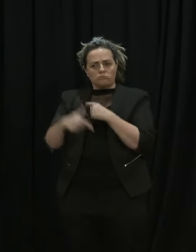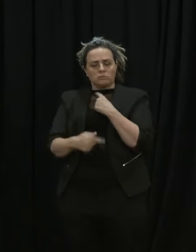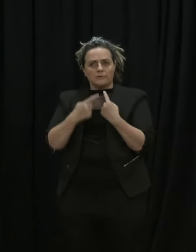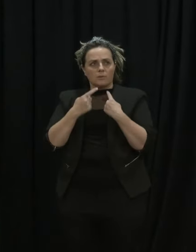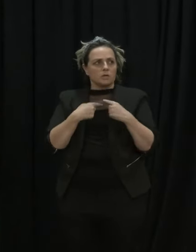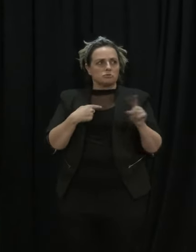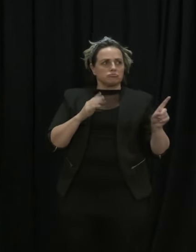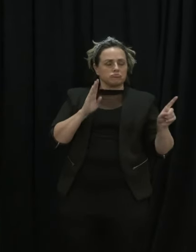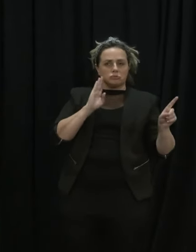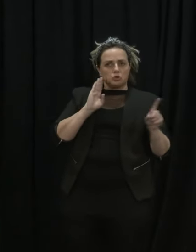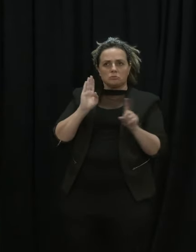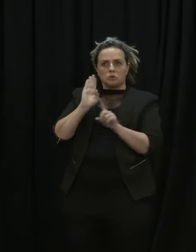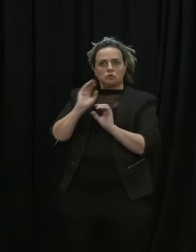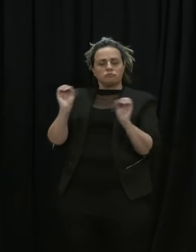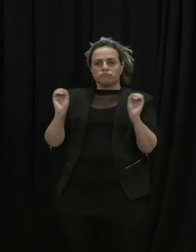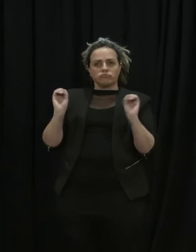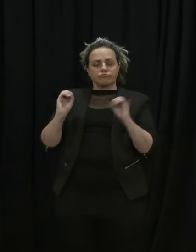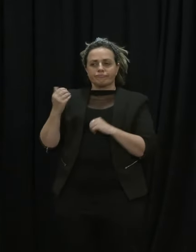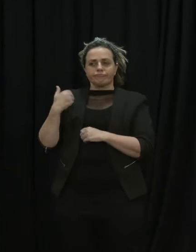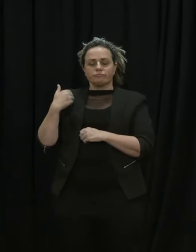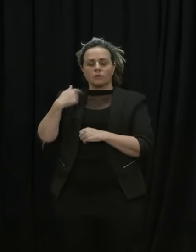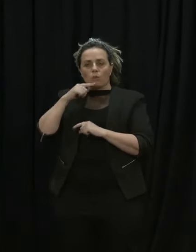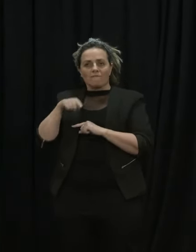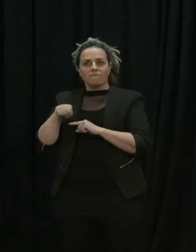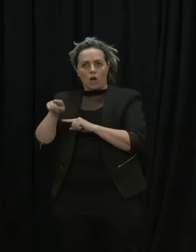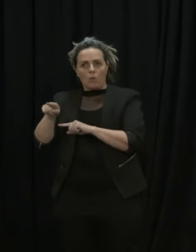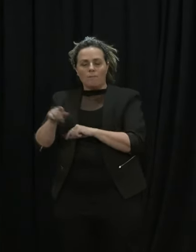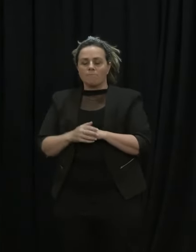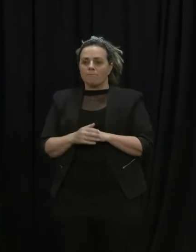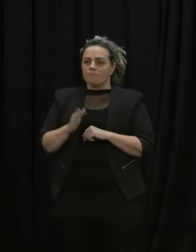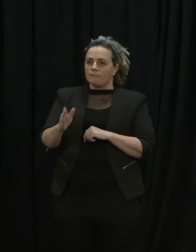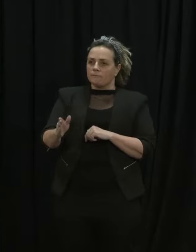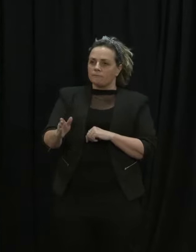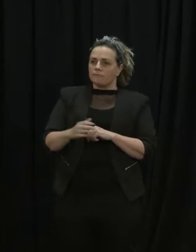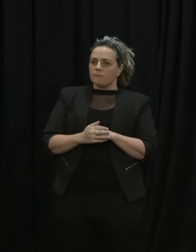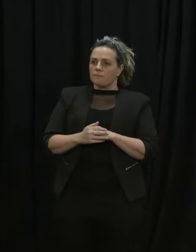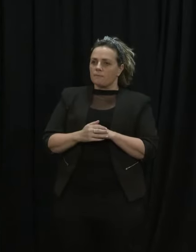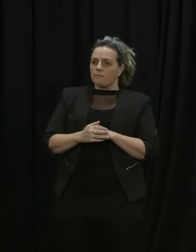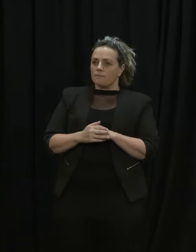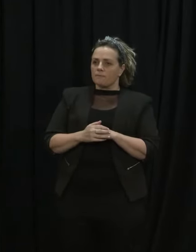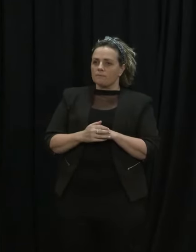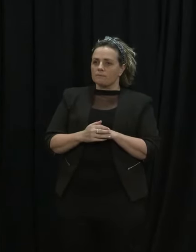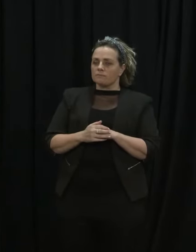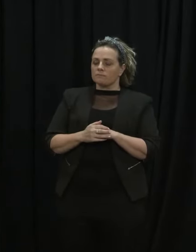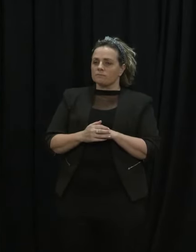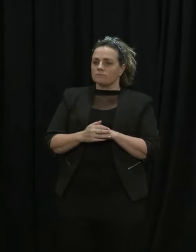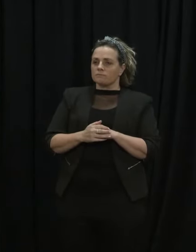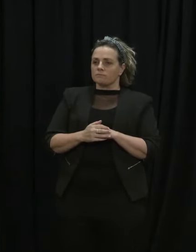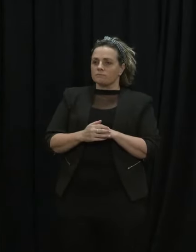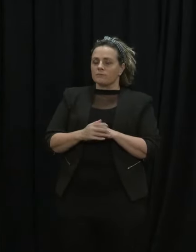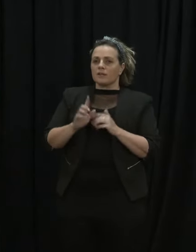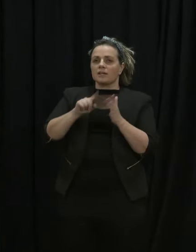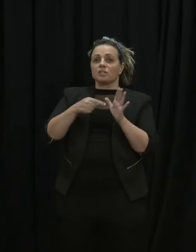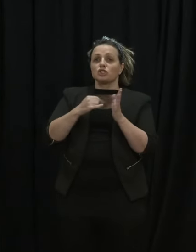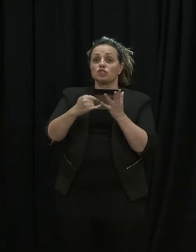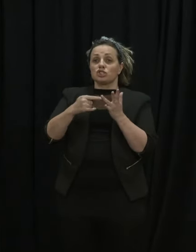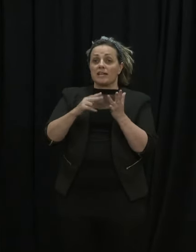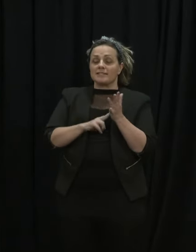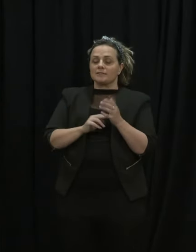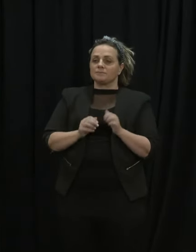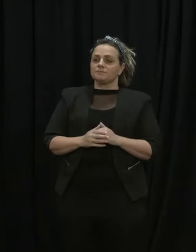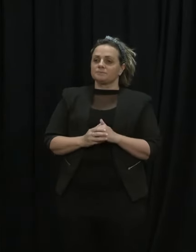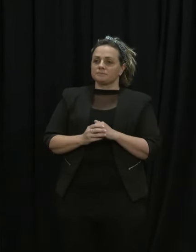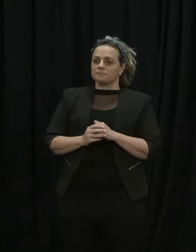No, haven't. No, I haven't got that one, Jason. We can follow that one up for you, though. And just as a punt, the initial